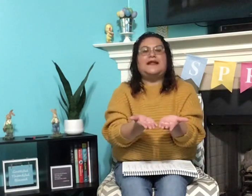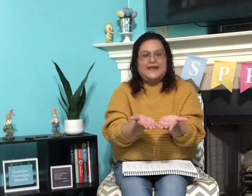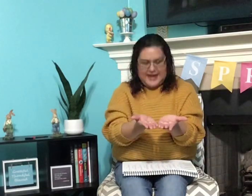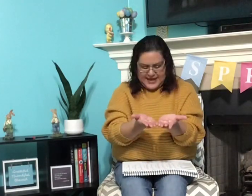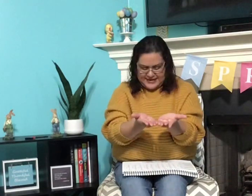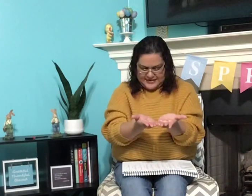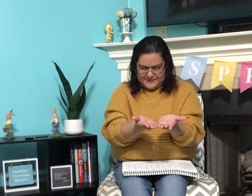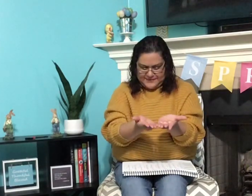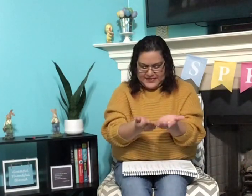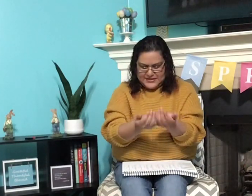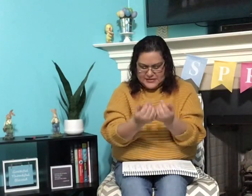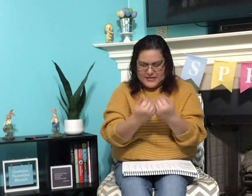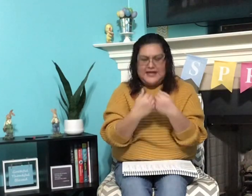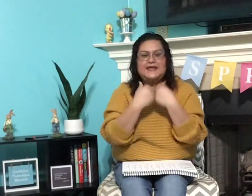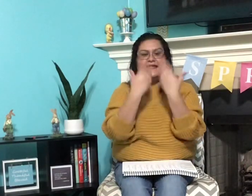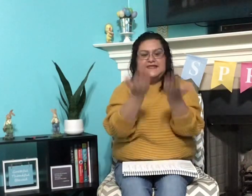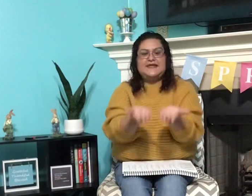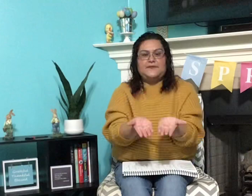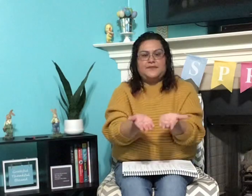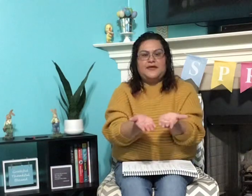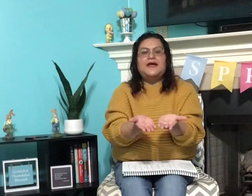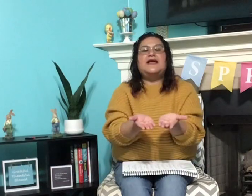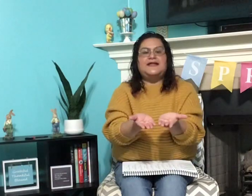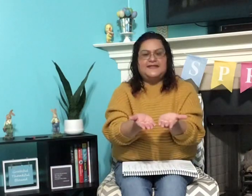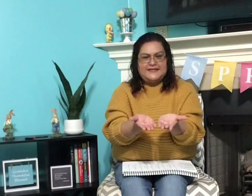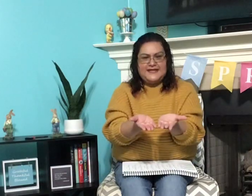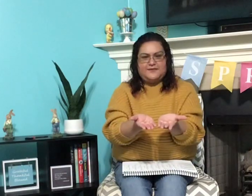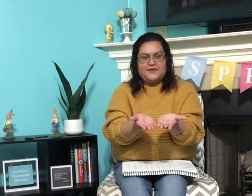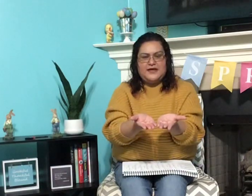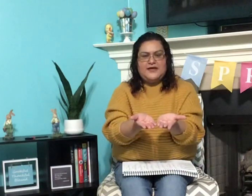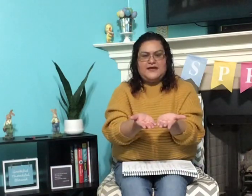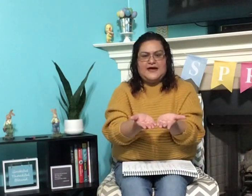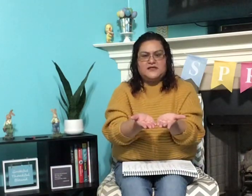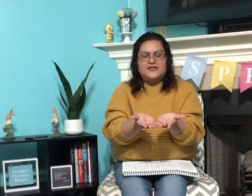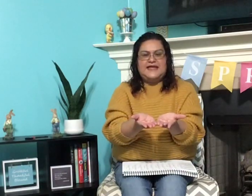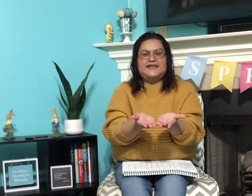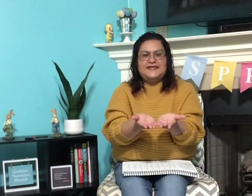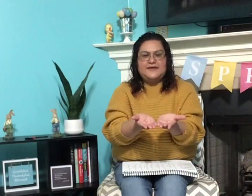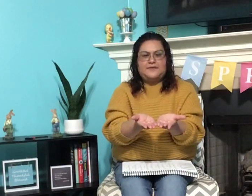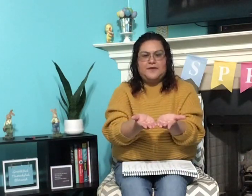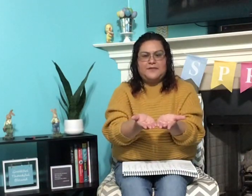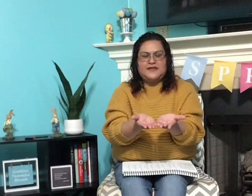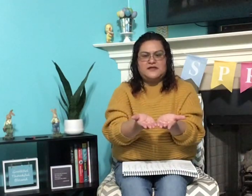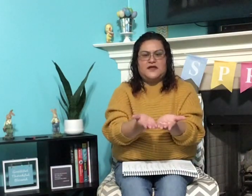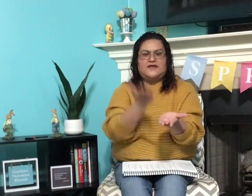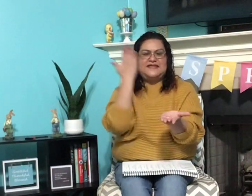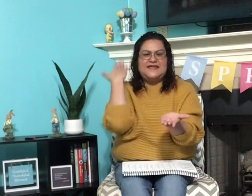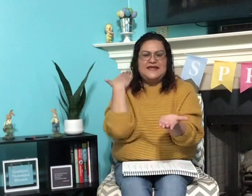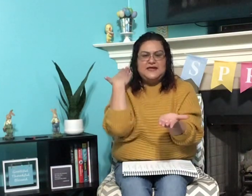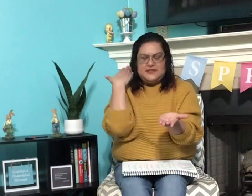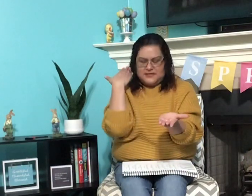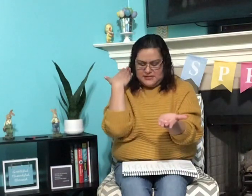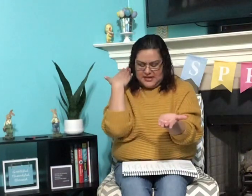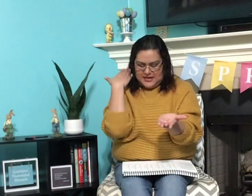neck. Say dip, dip, now say dip, but instead of d, say